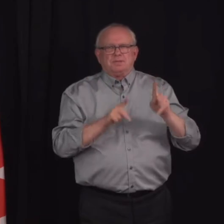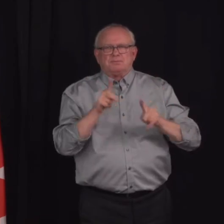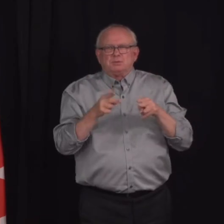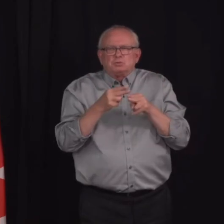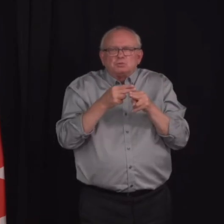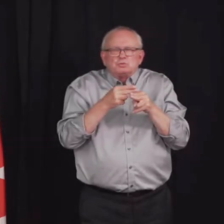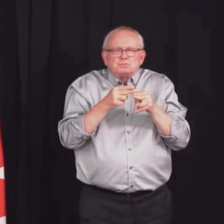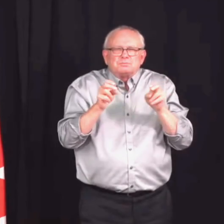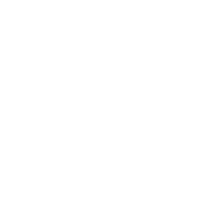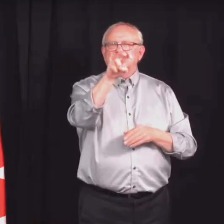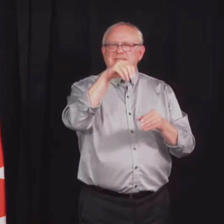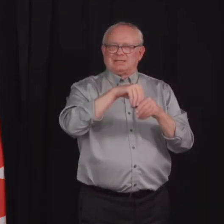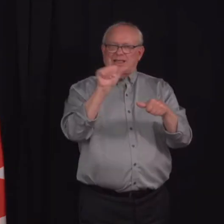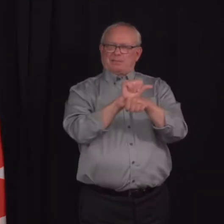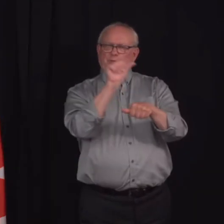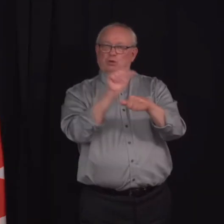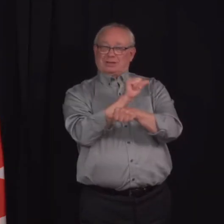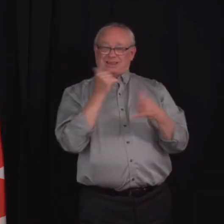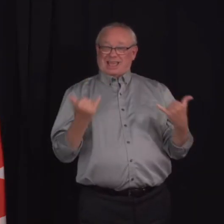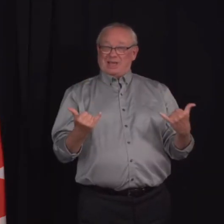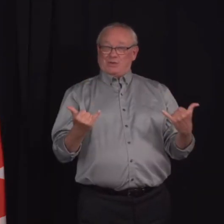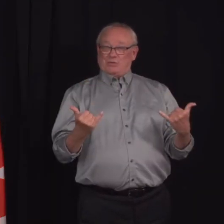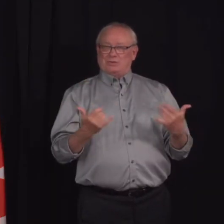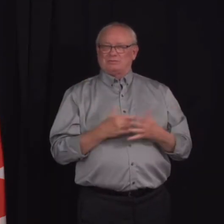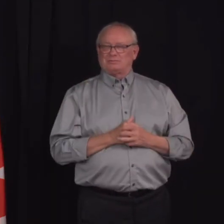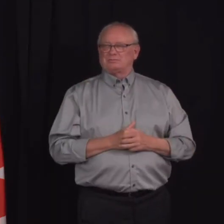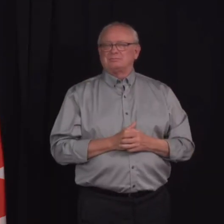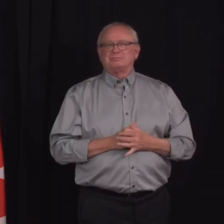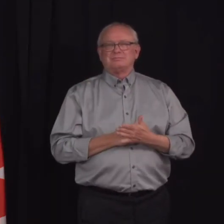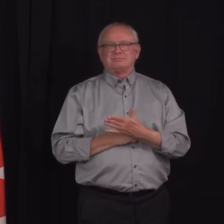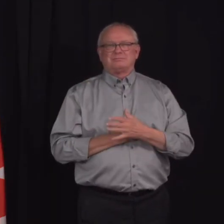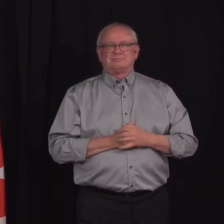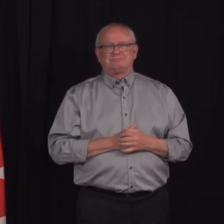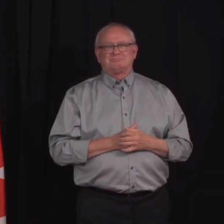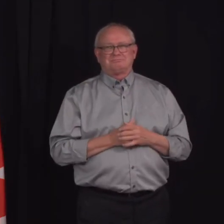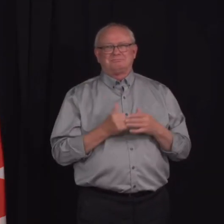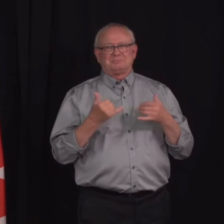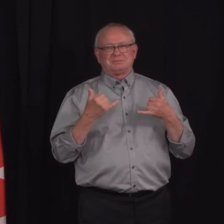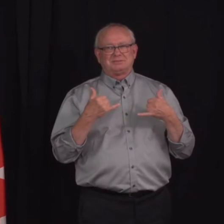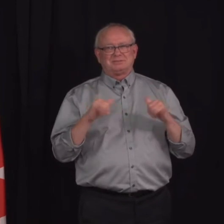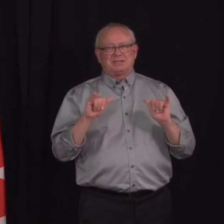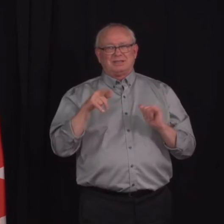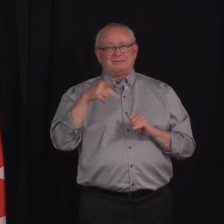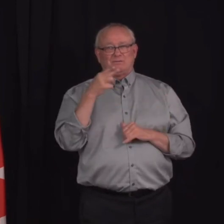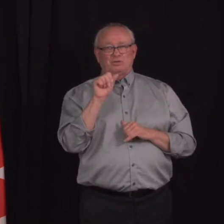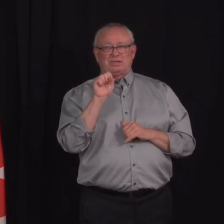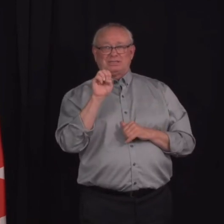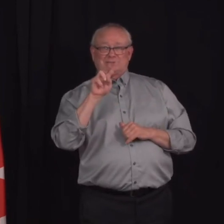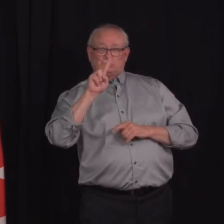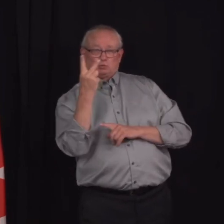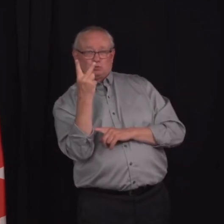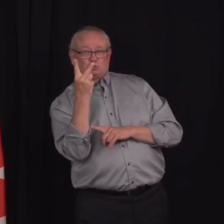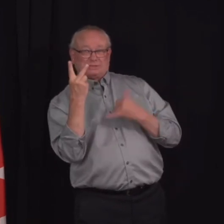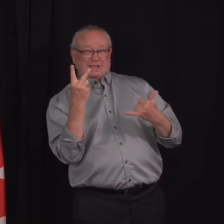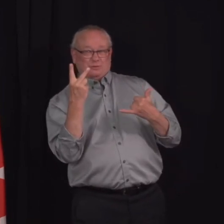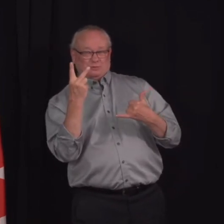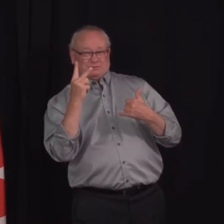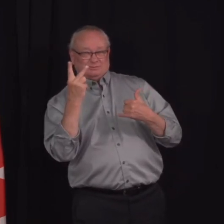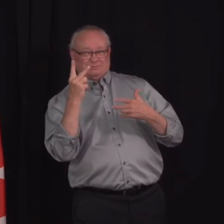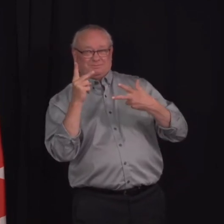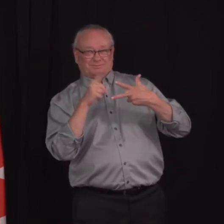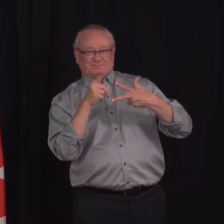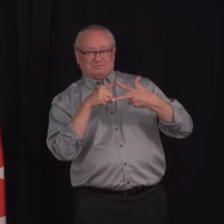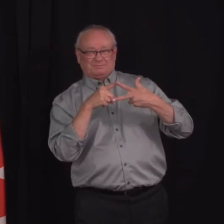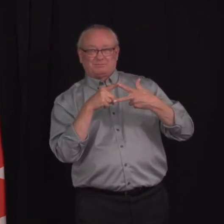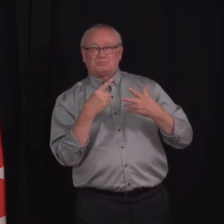still are recommending until we move to phase three to, you know, to limit your travel that,